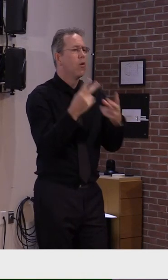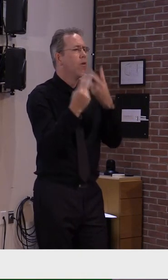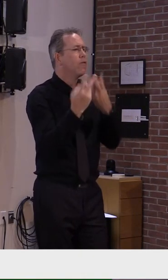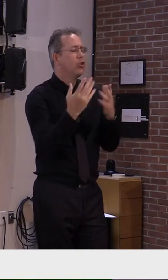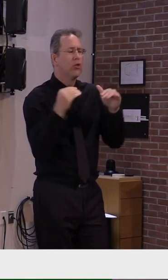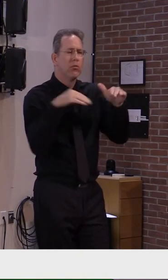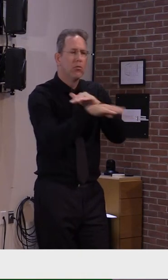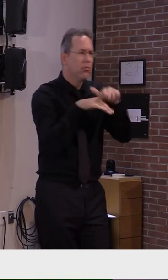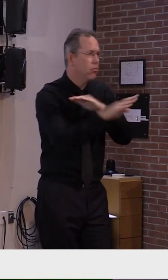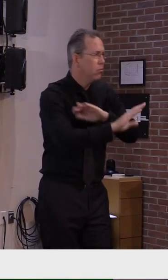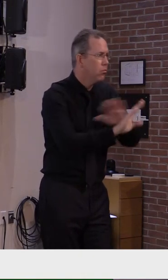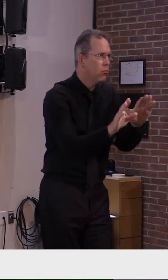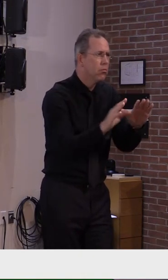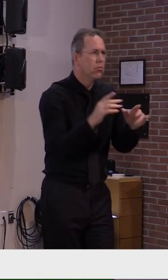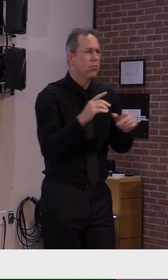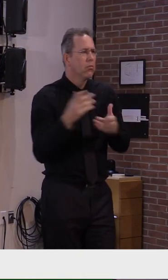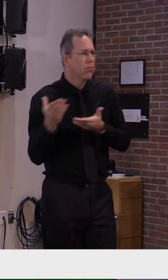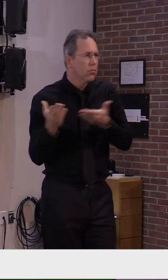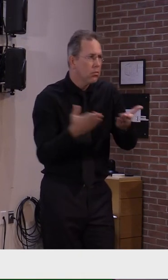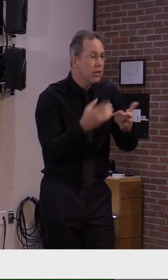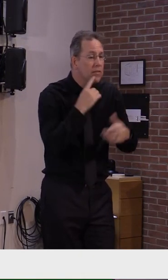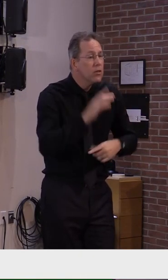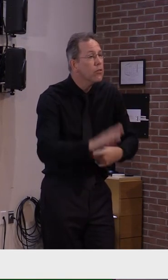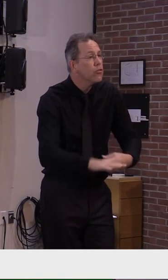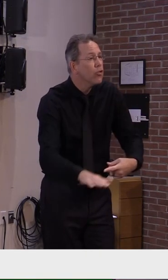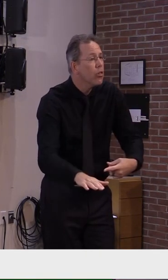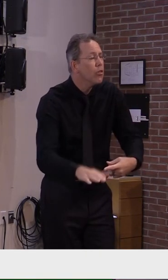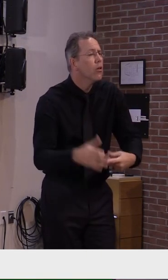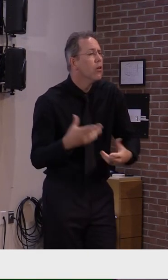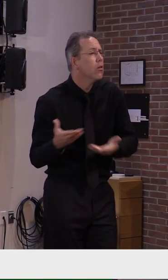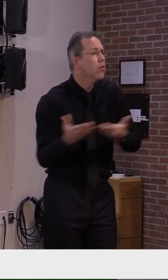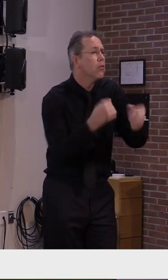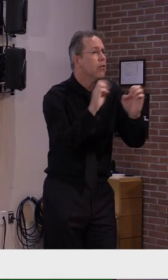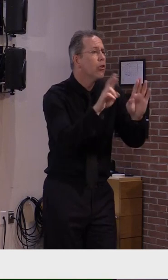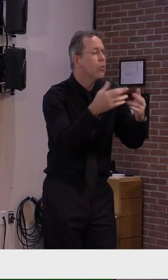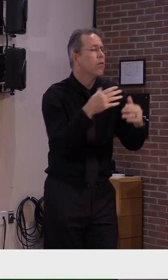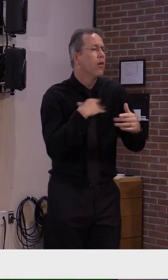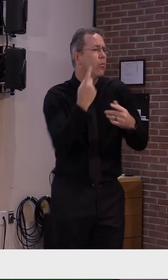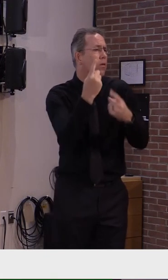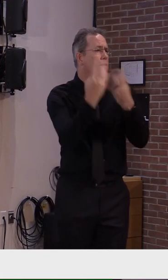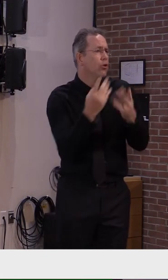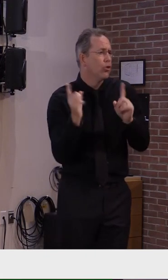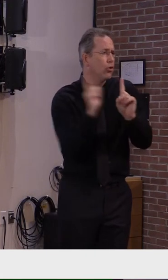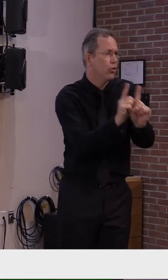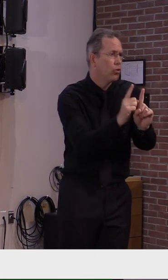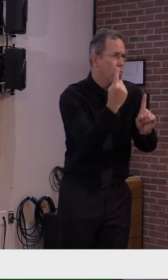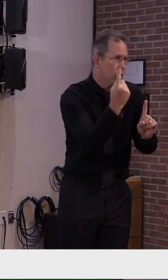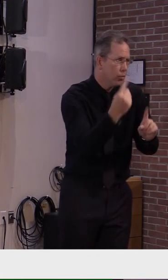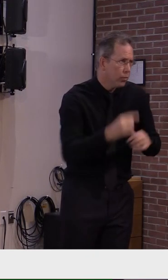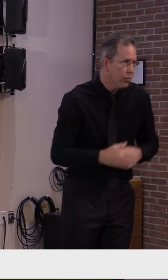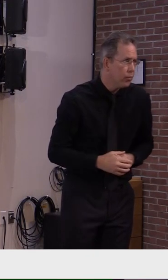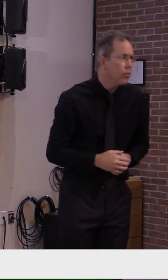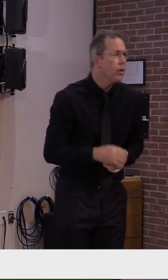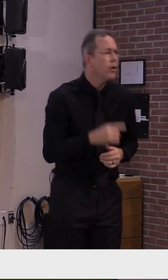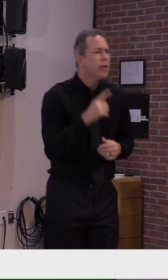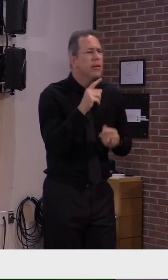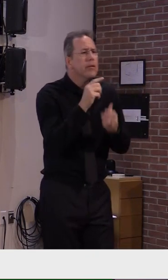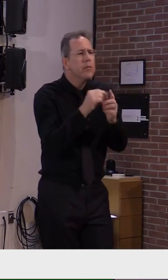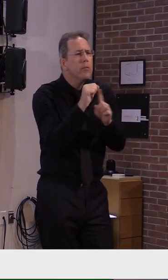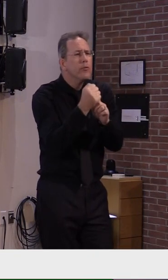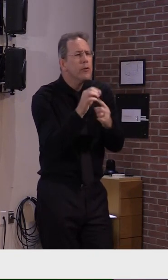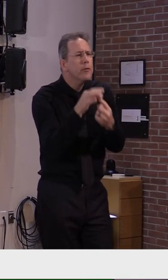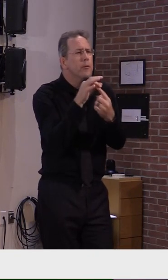pediatric patients. One support person may be permitted in other rare circumstances such as a patient with